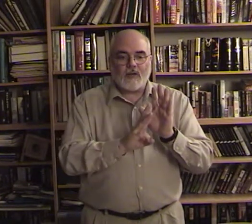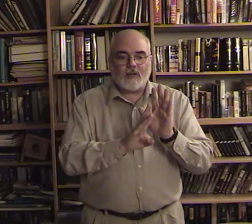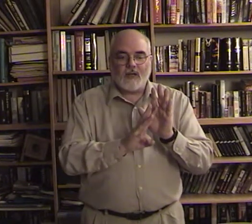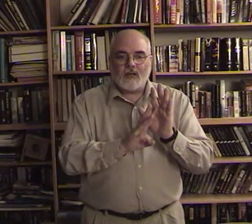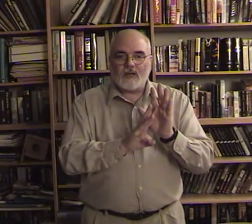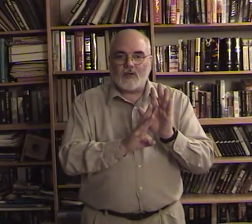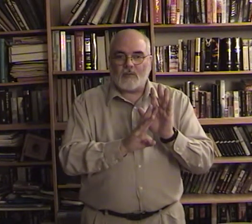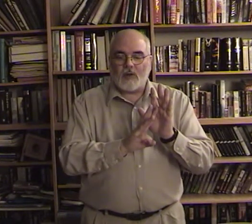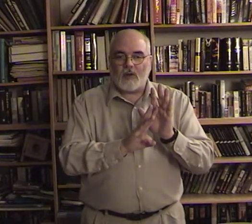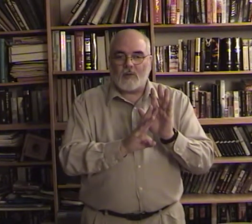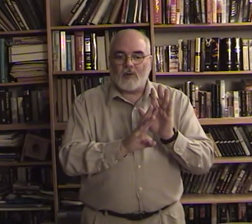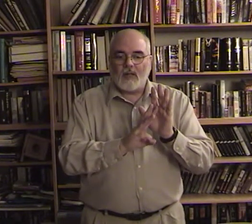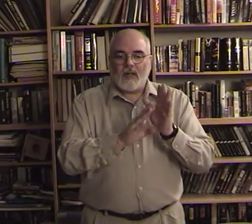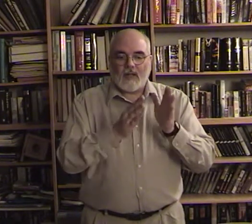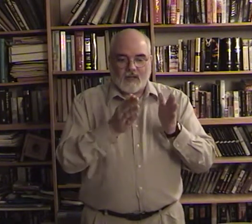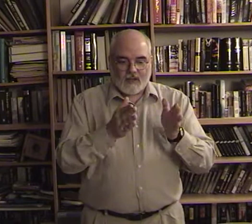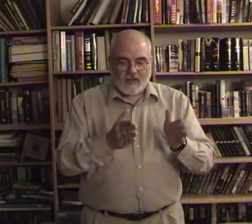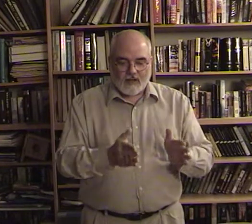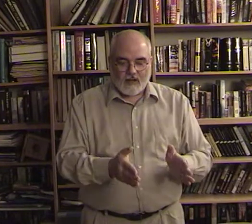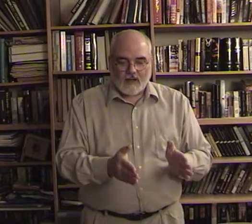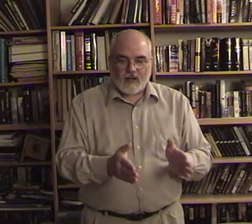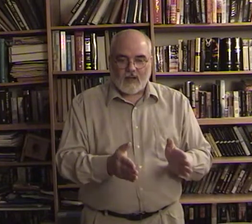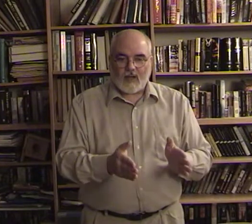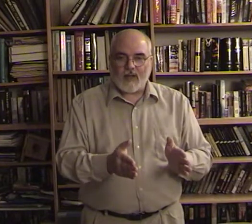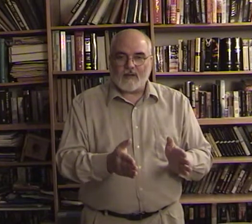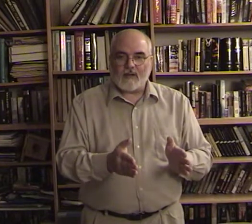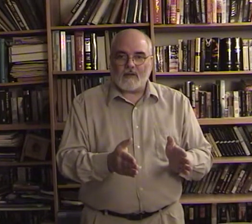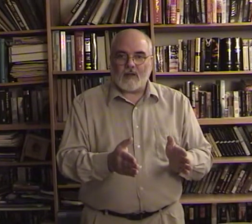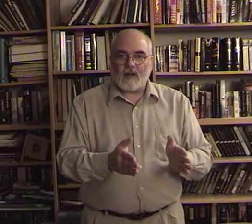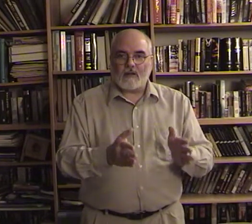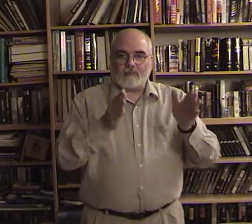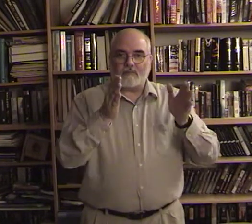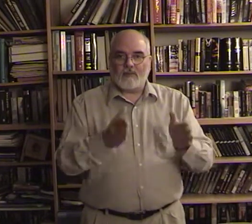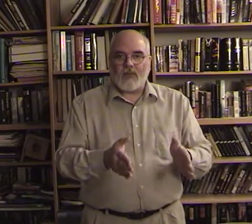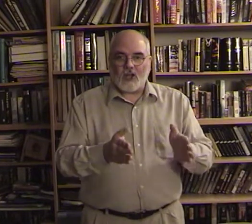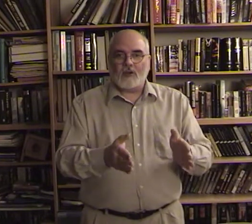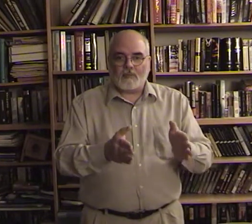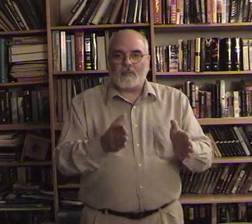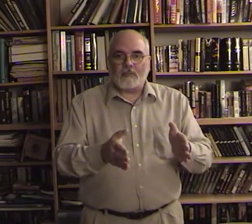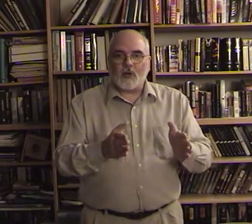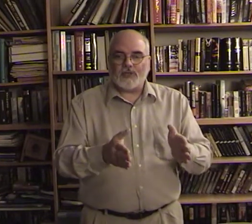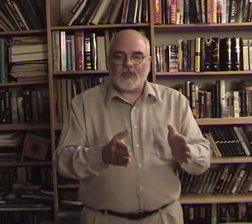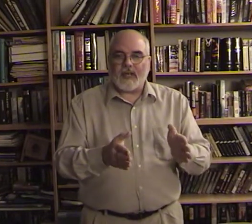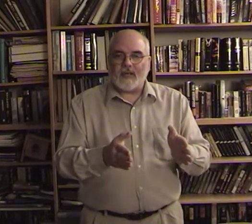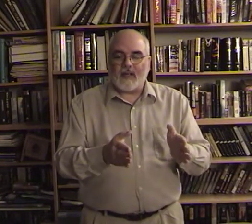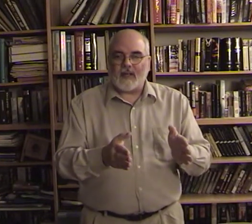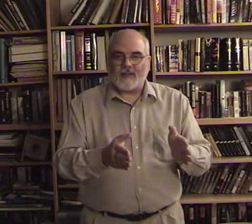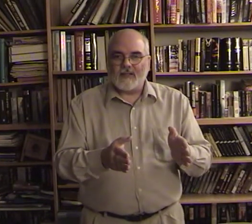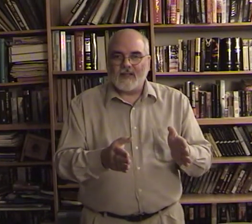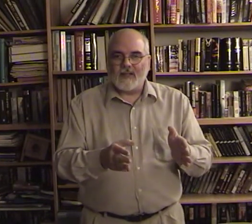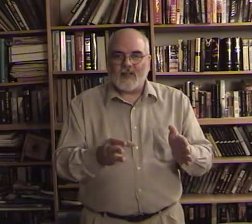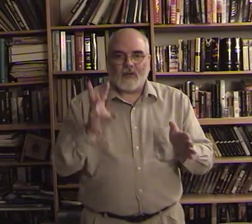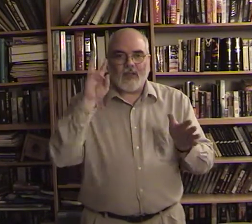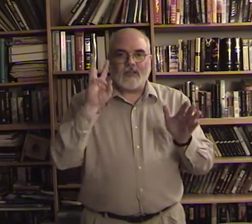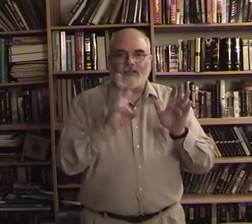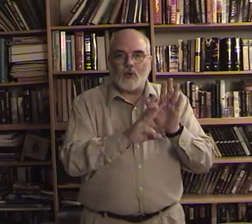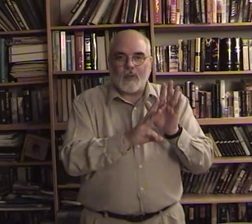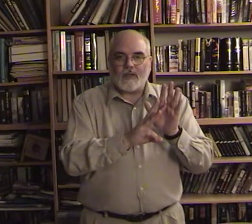to the palm and then the person ending okay this is to witness